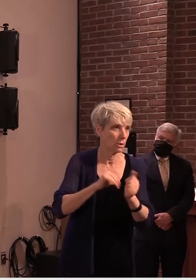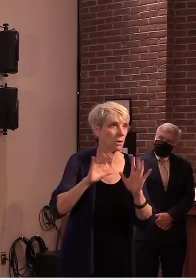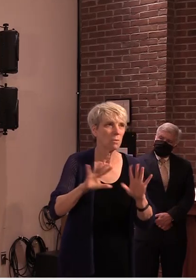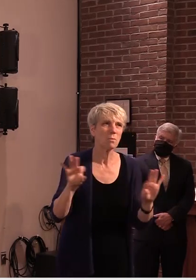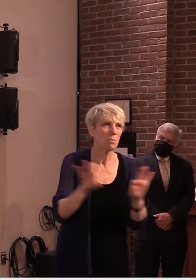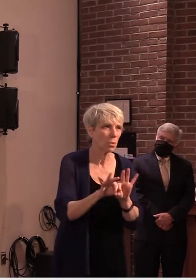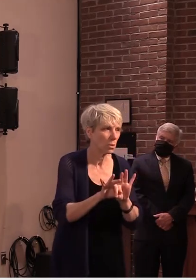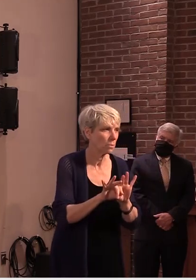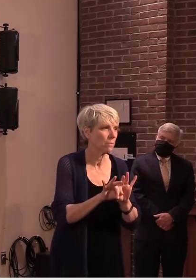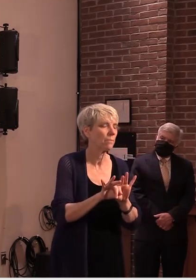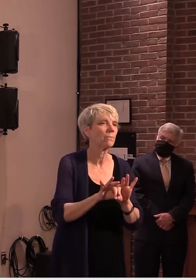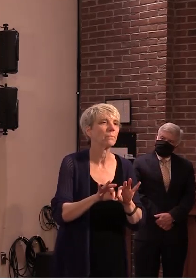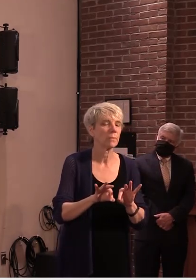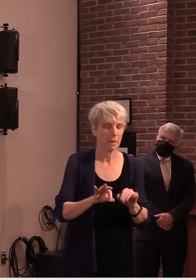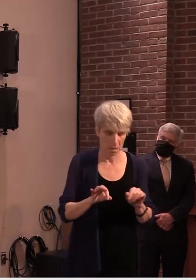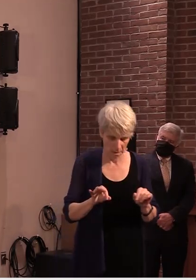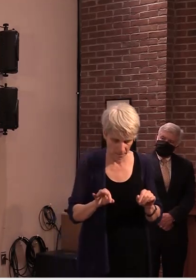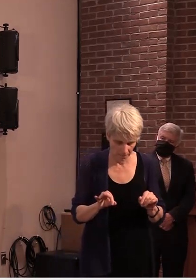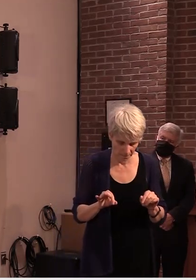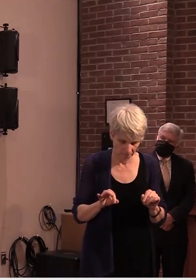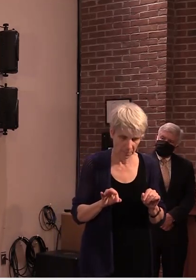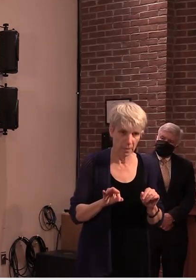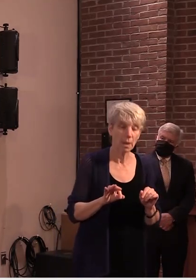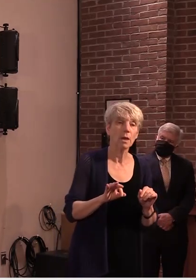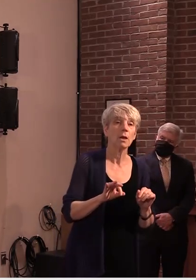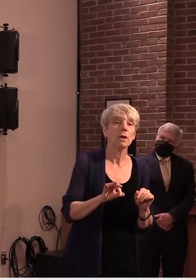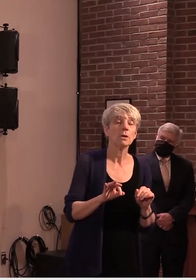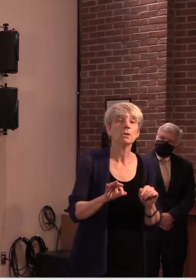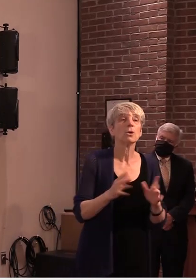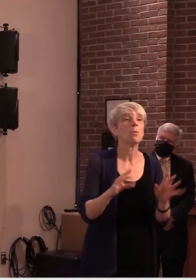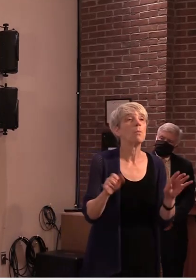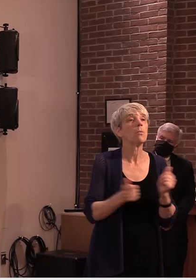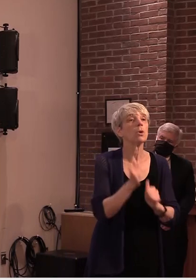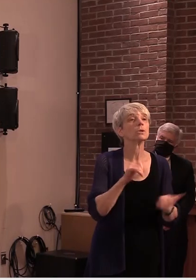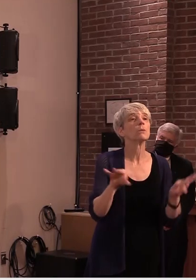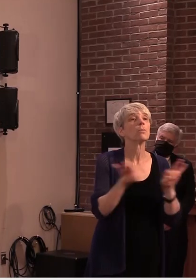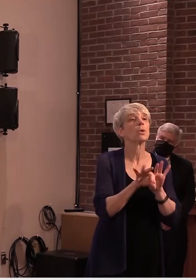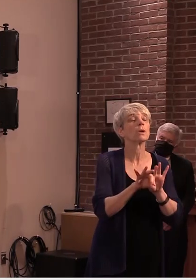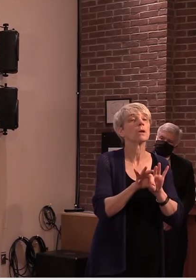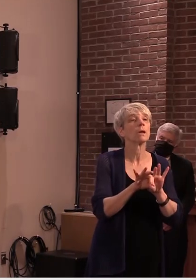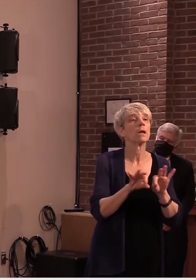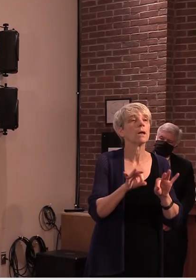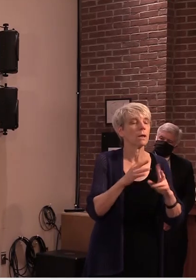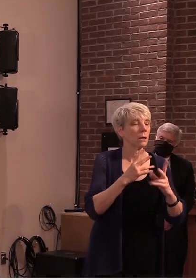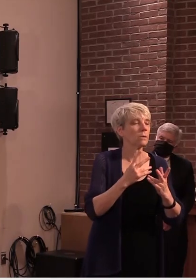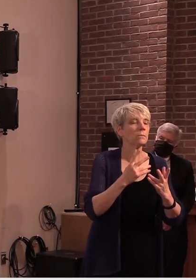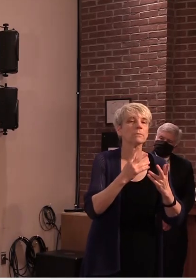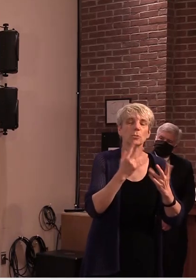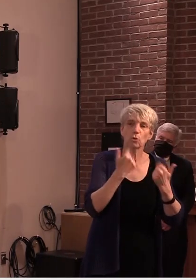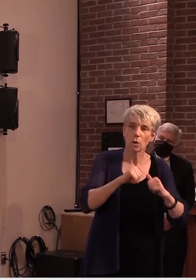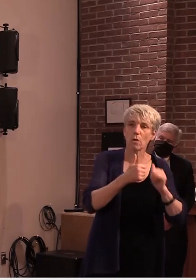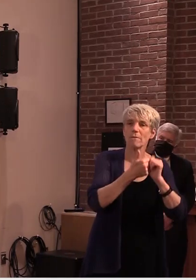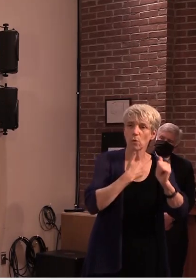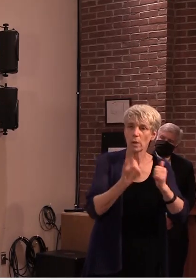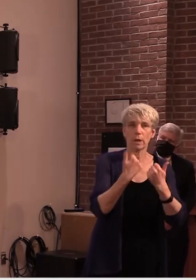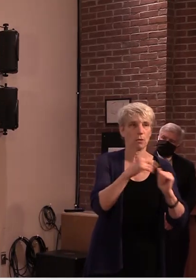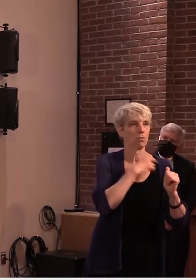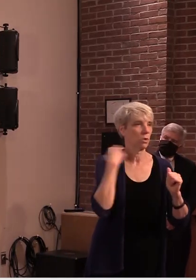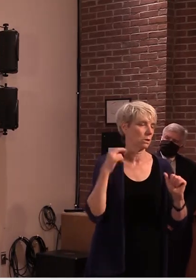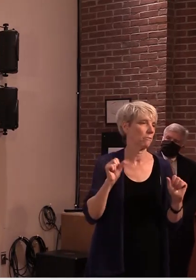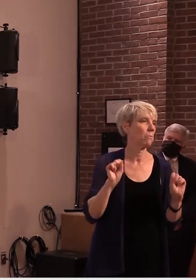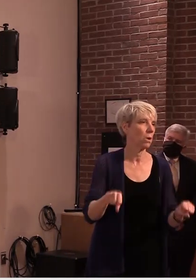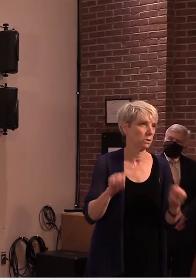ultimately the name of the game is harm and risk reduction most activities have some risk